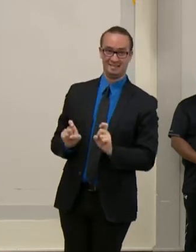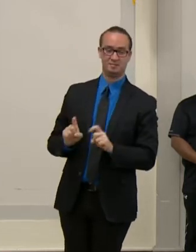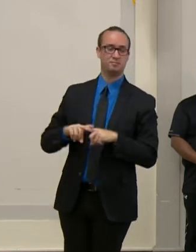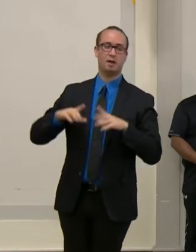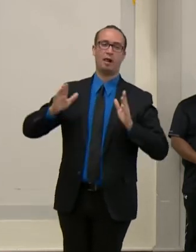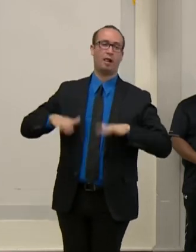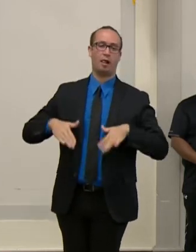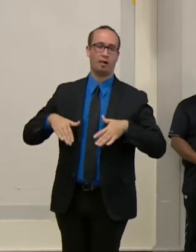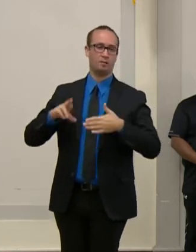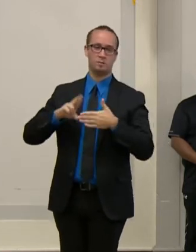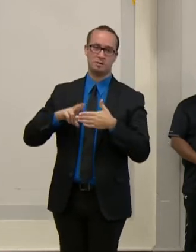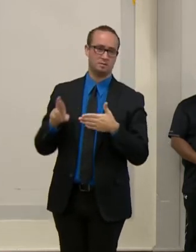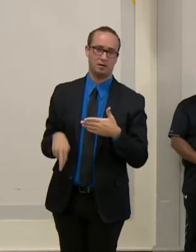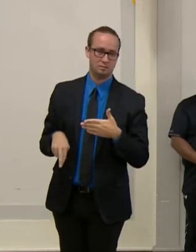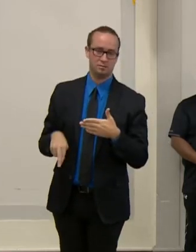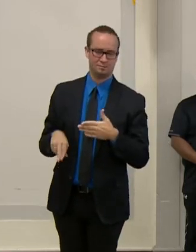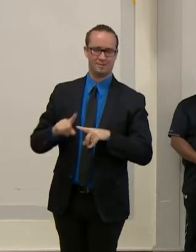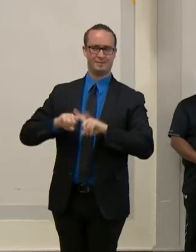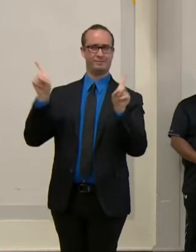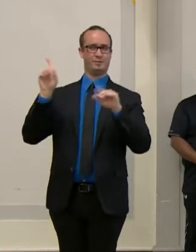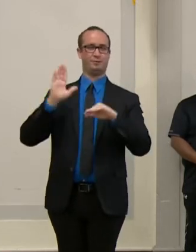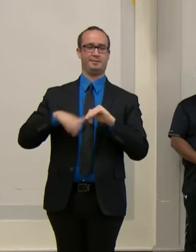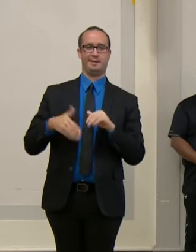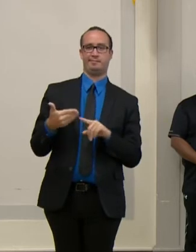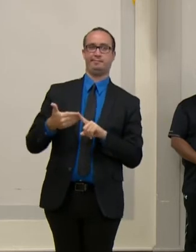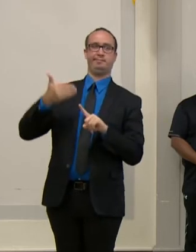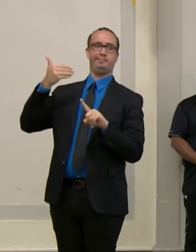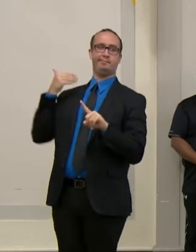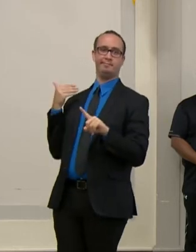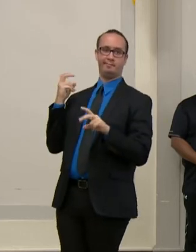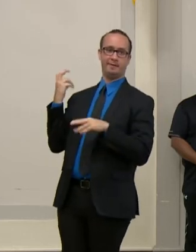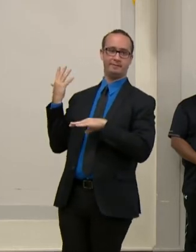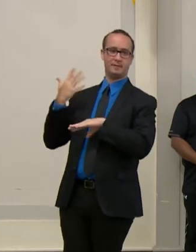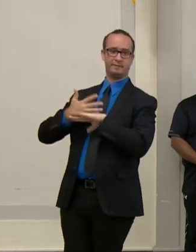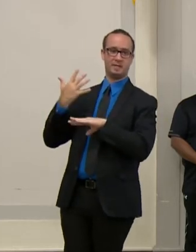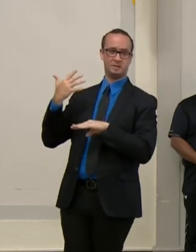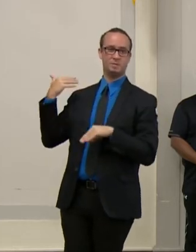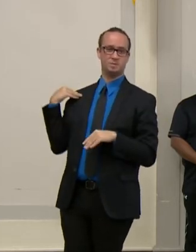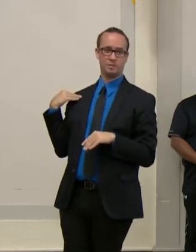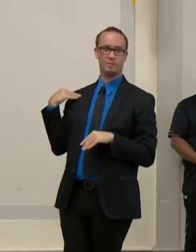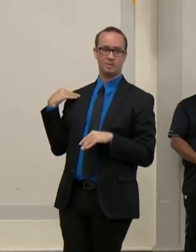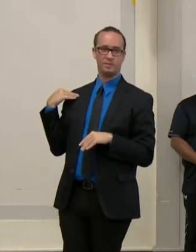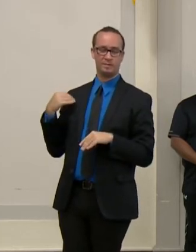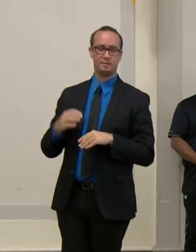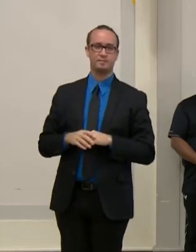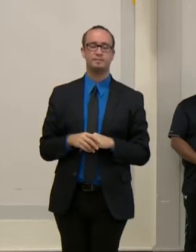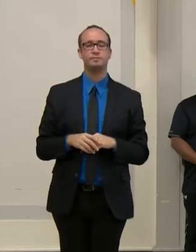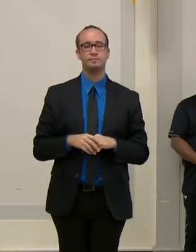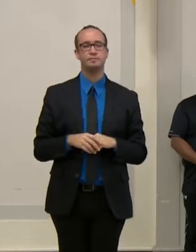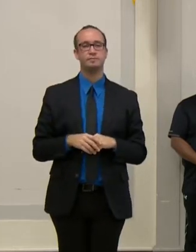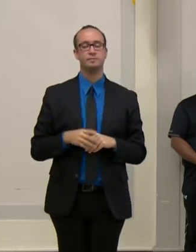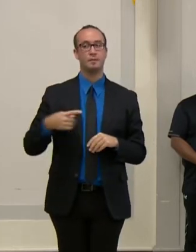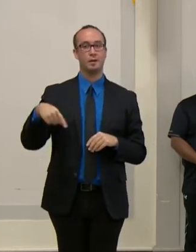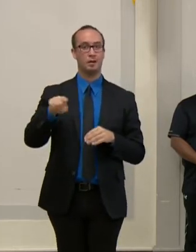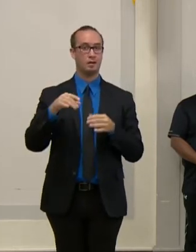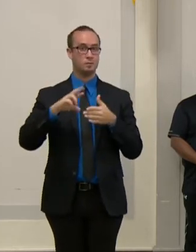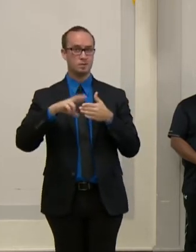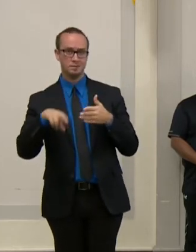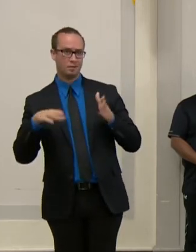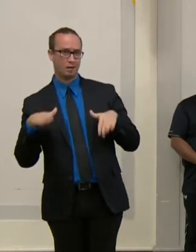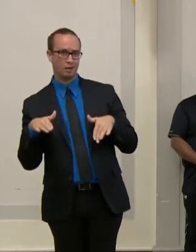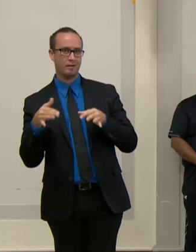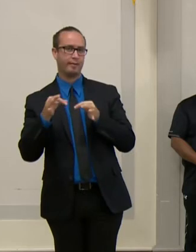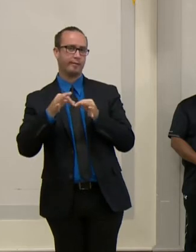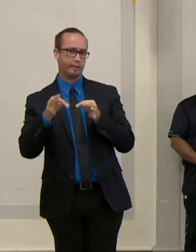five days ago. As such, to account for this lag in our resulting time, the city dashboard allows seven days for